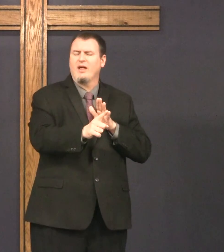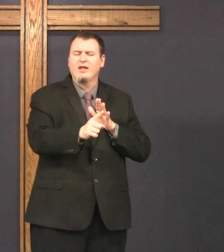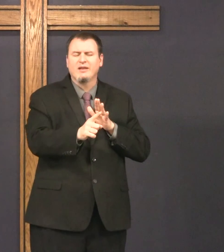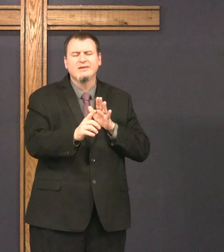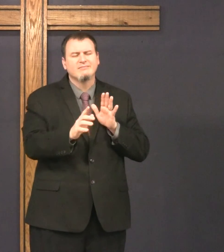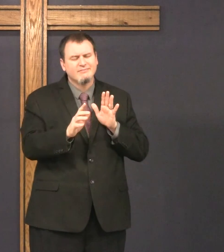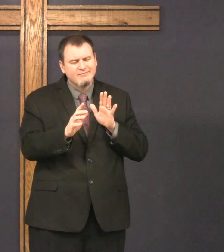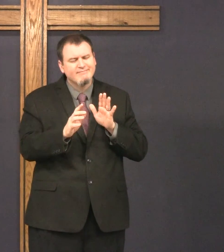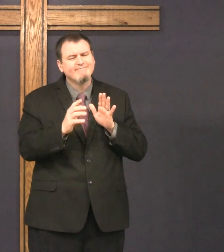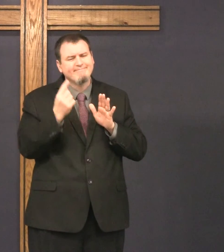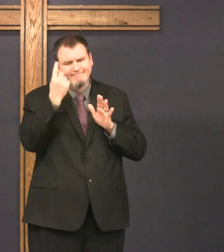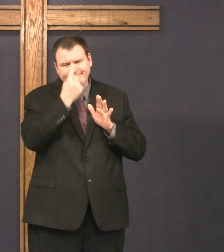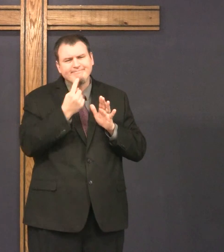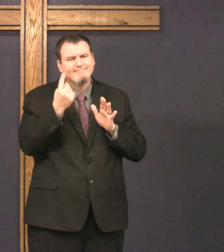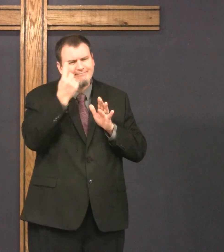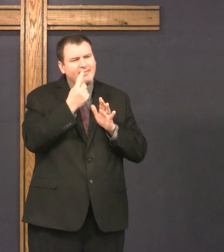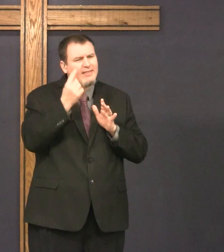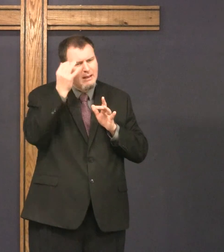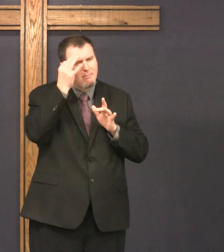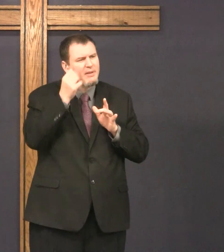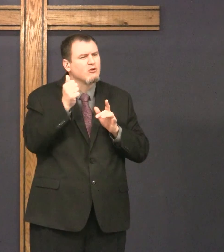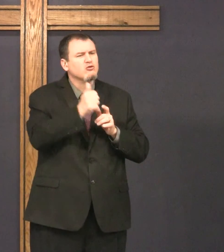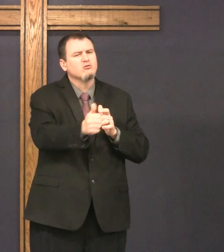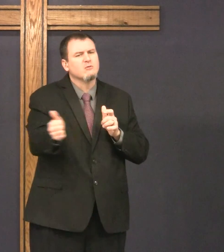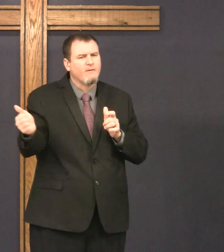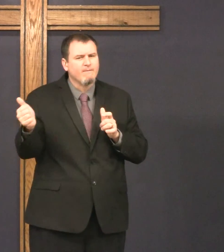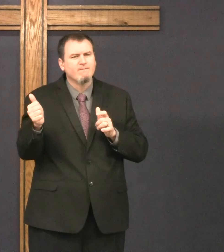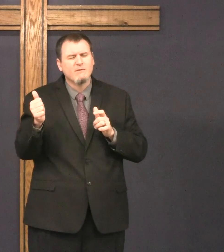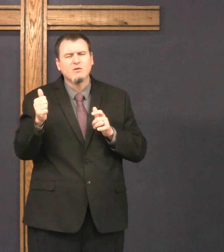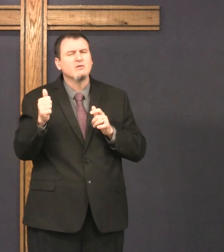The times around the end, I'm sure he was happy.